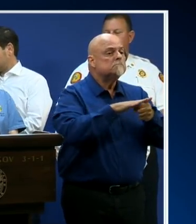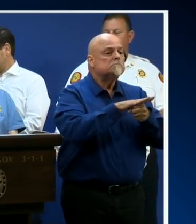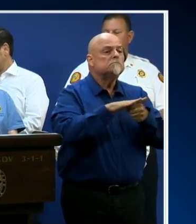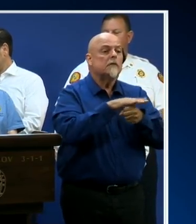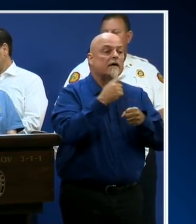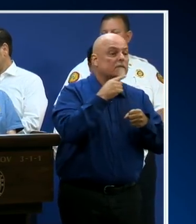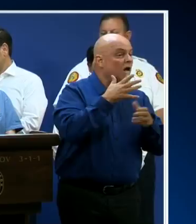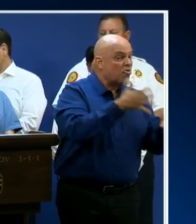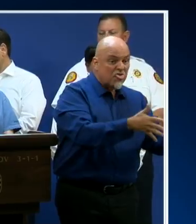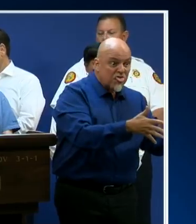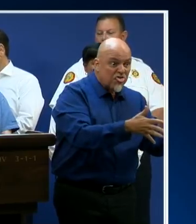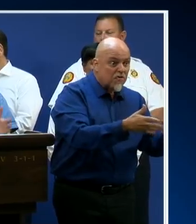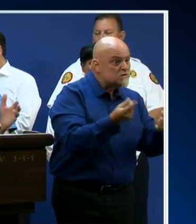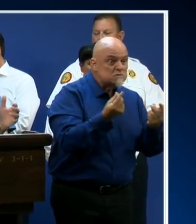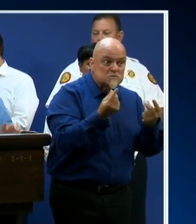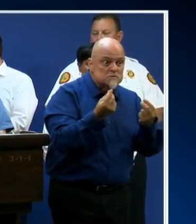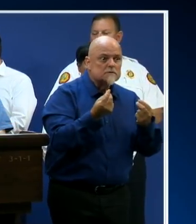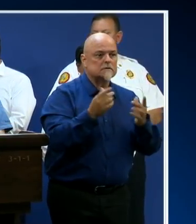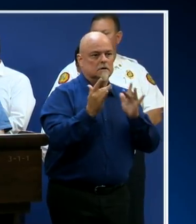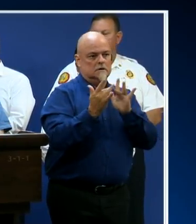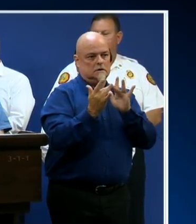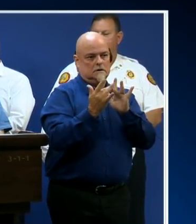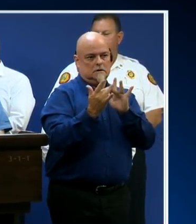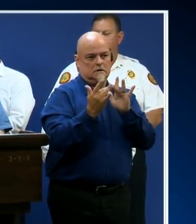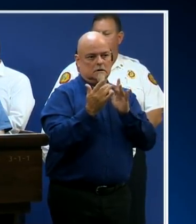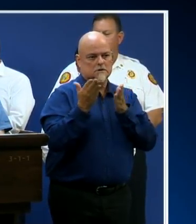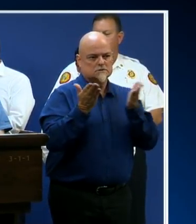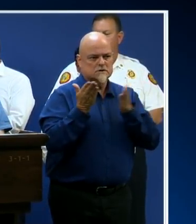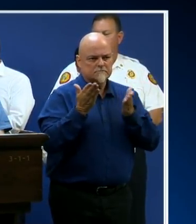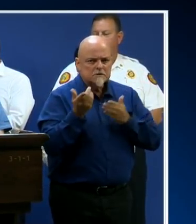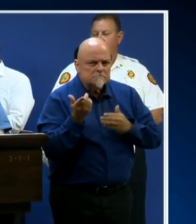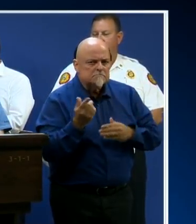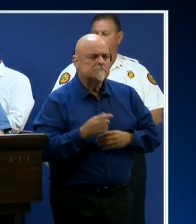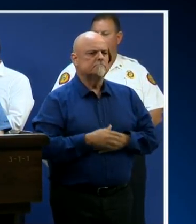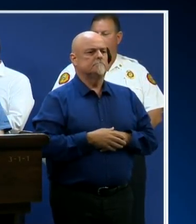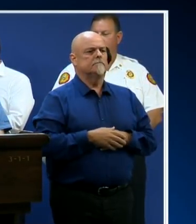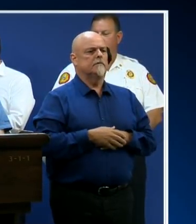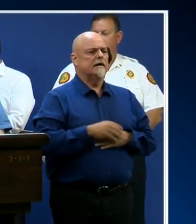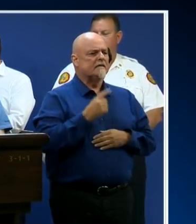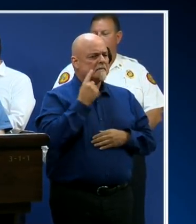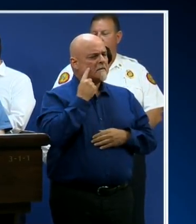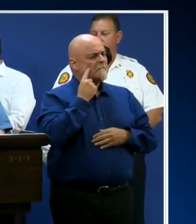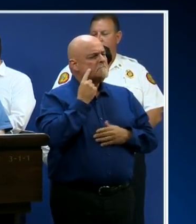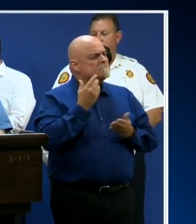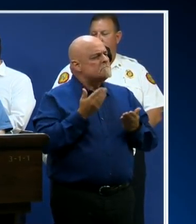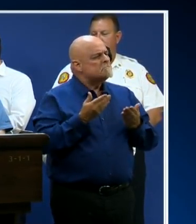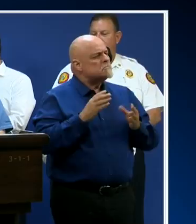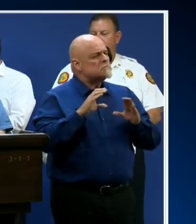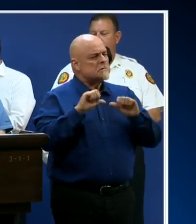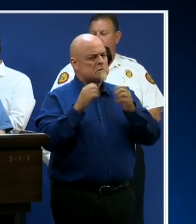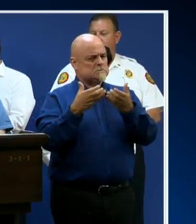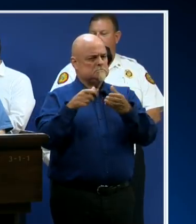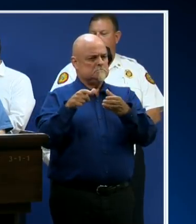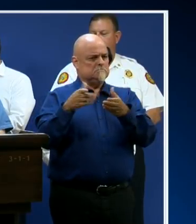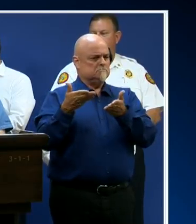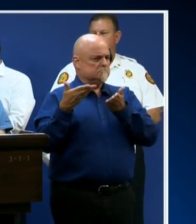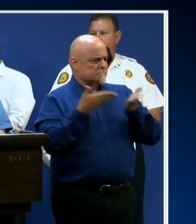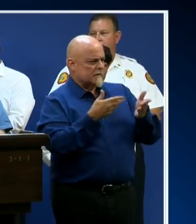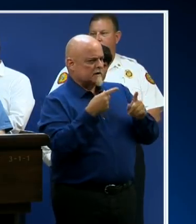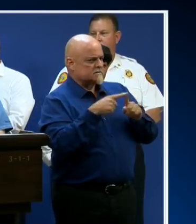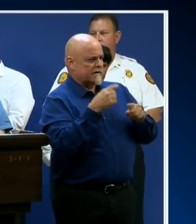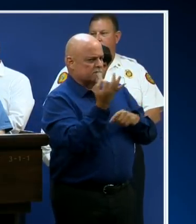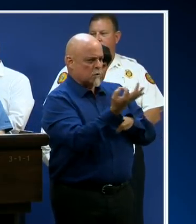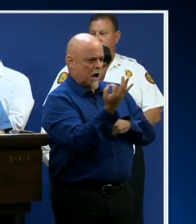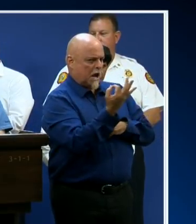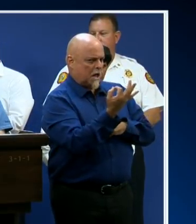systems, some of which will be picking up bulky waste, I believe, until Friday. If residents need to immediately dispose of